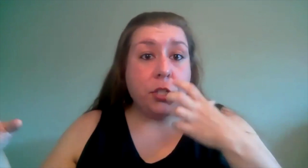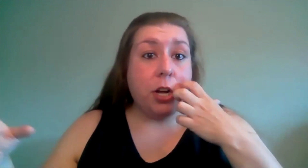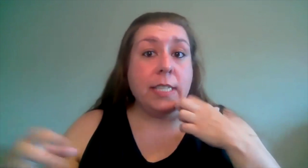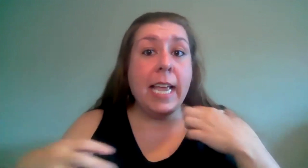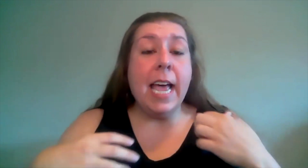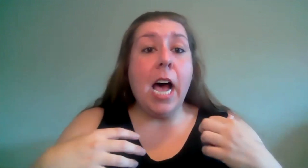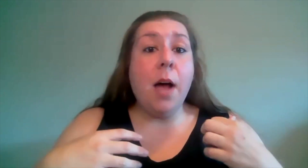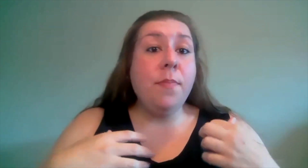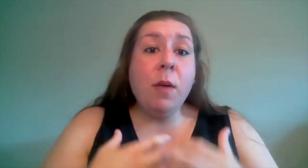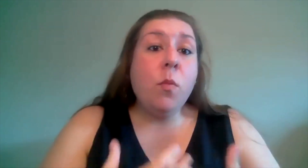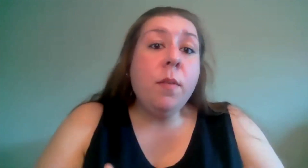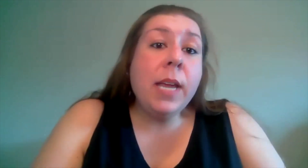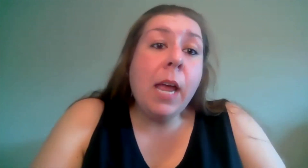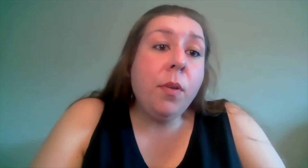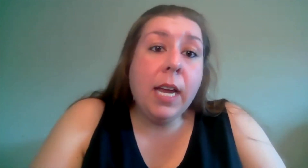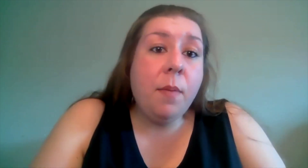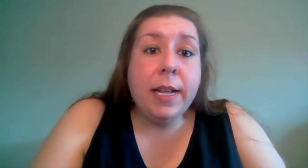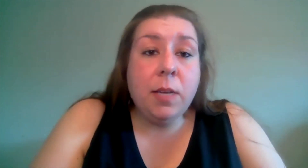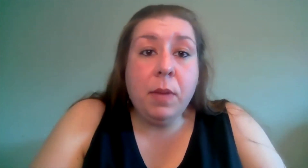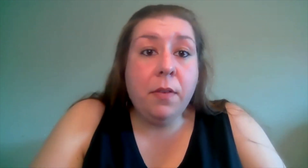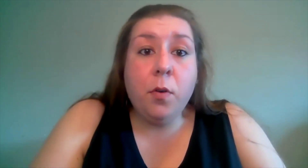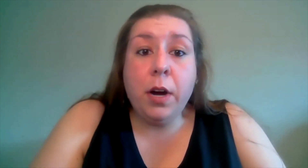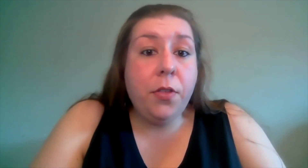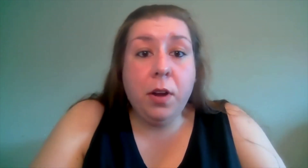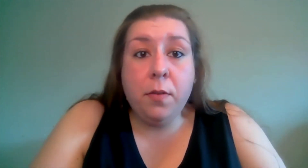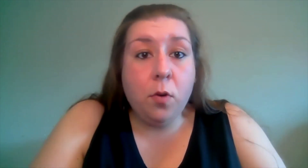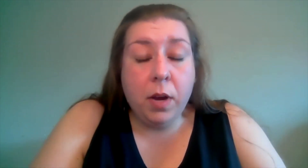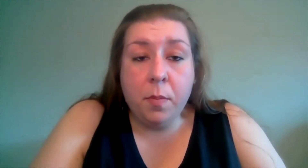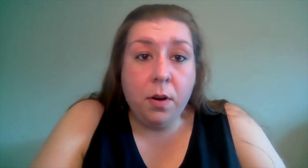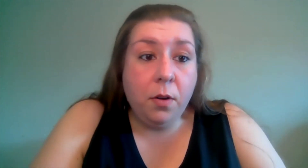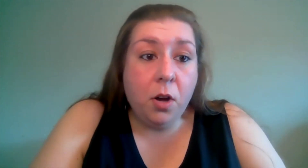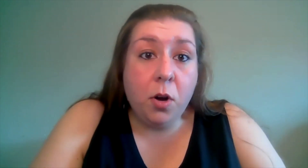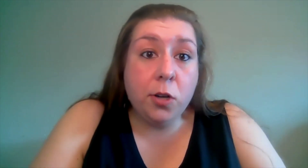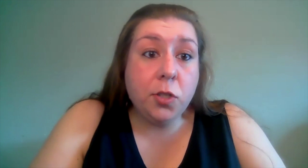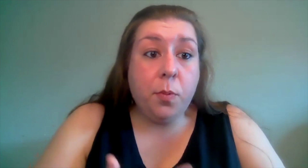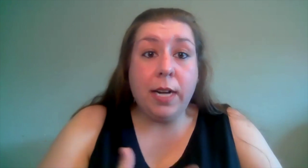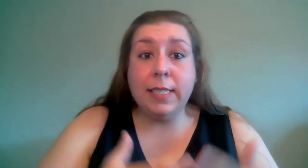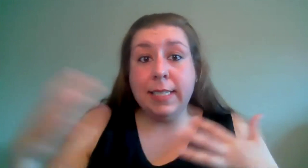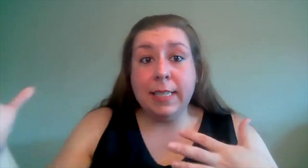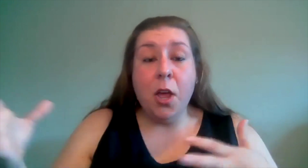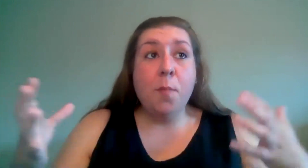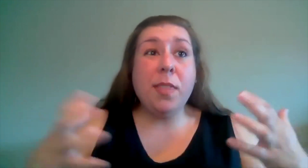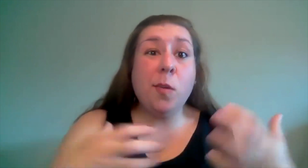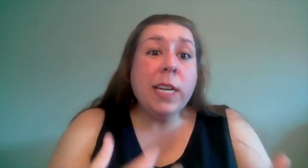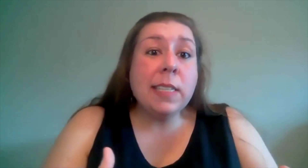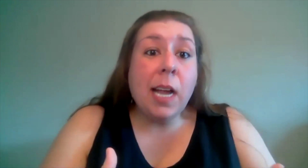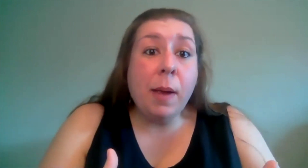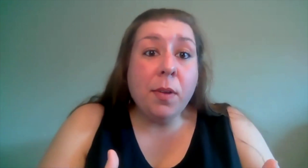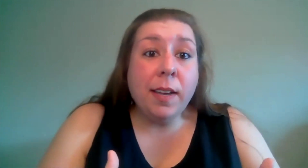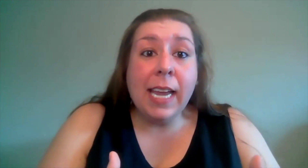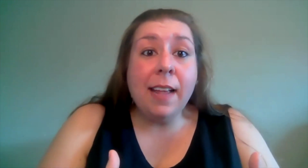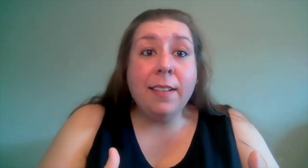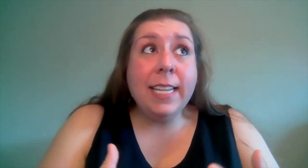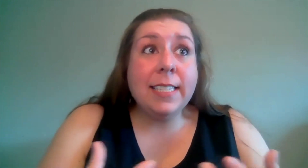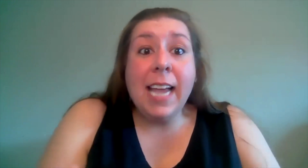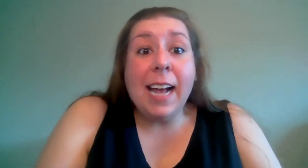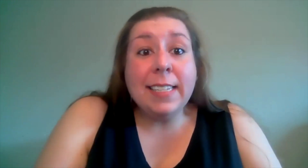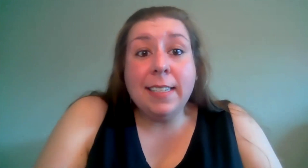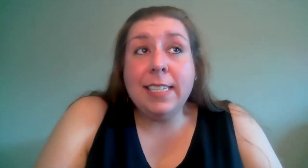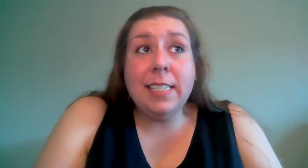shows um they wouldn't be able to commit to me for a three to four week for you know rehearsal process but the reason i'm able to get these cast lists